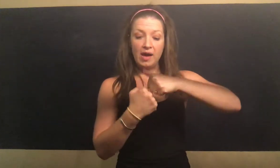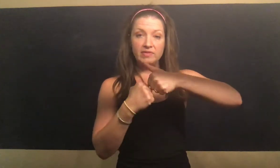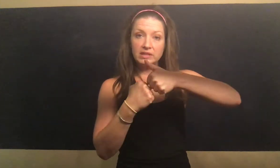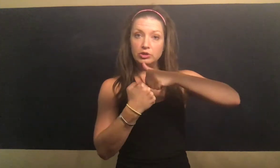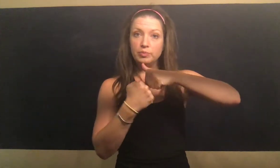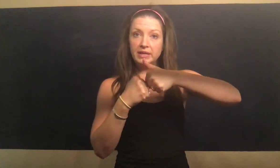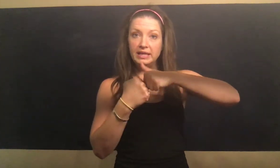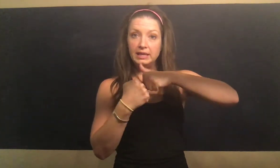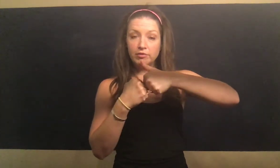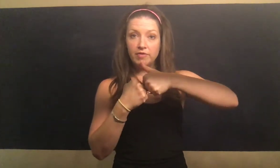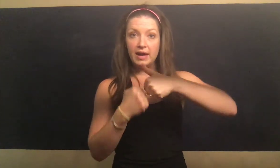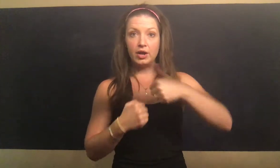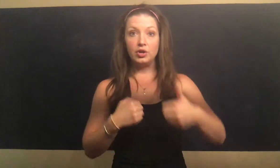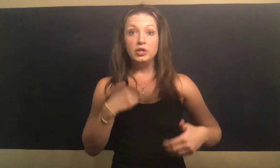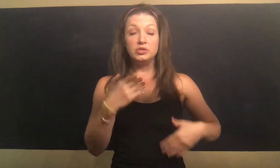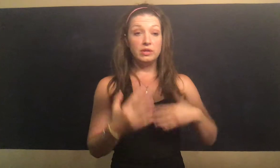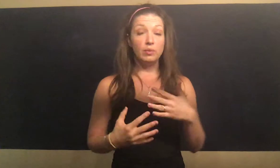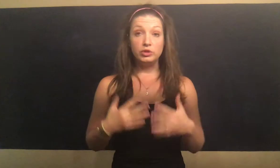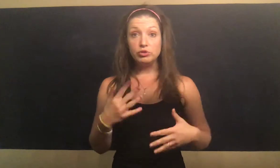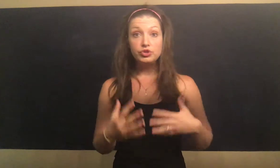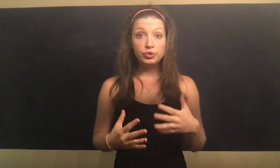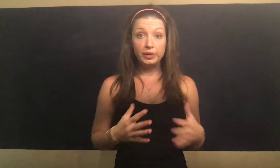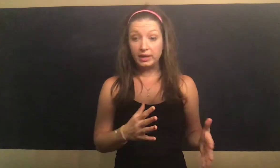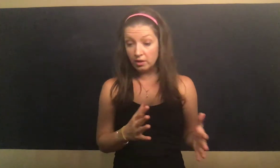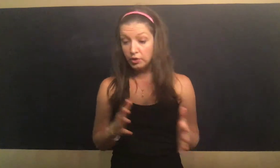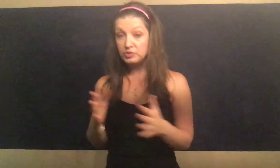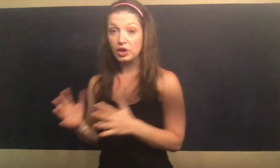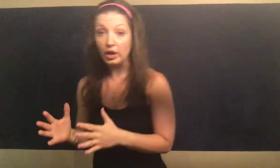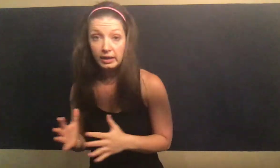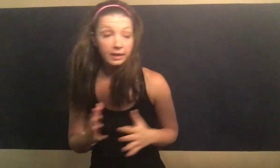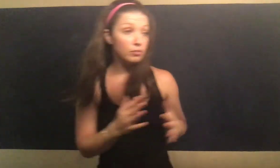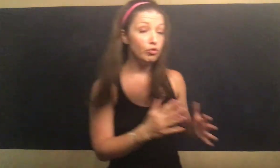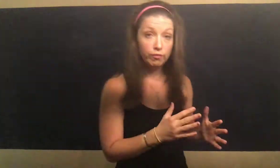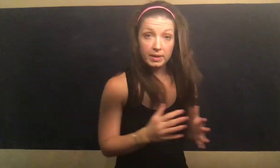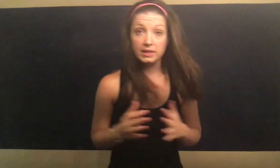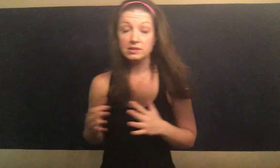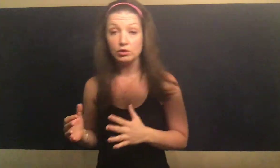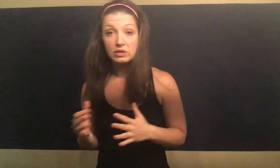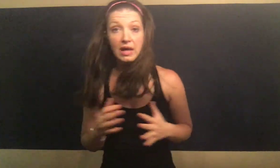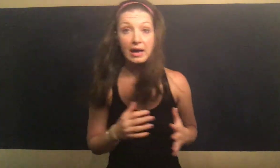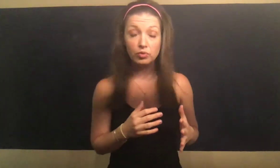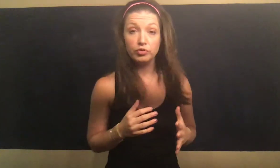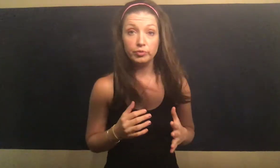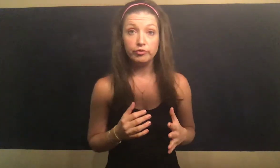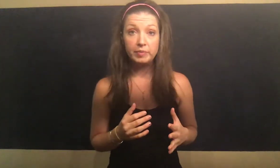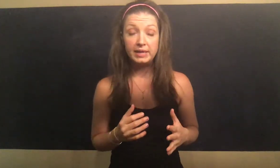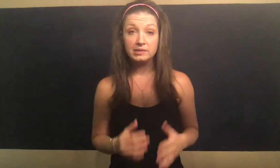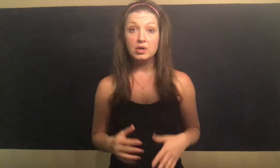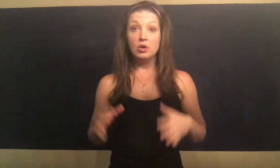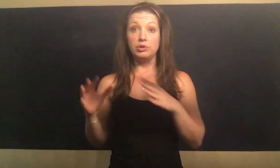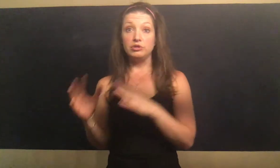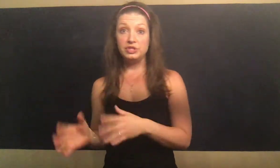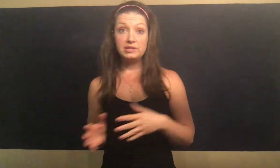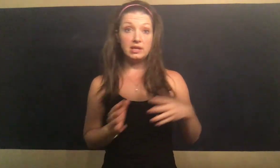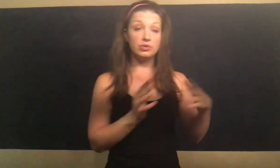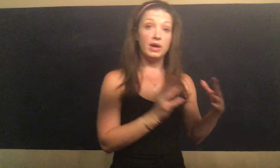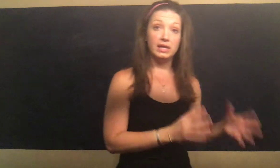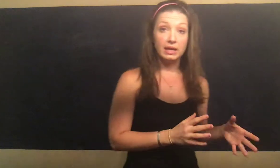have a little bit of give there so that when you're doing those cutting movements, those lateral movements, or you're decelerating and